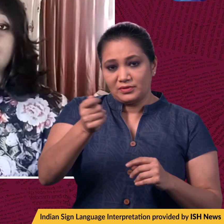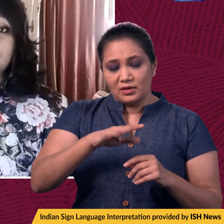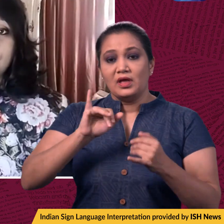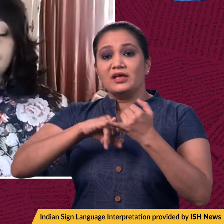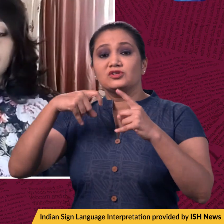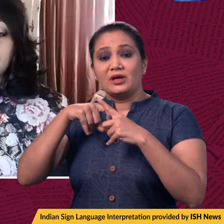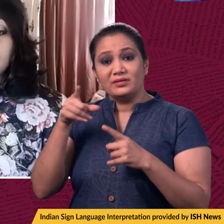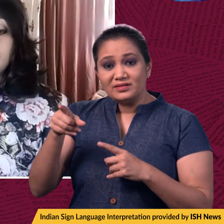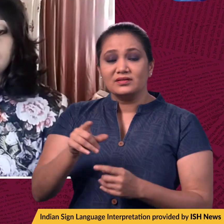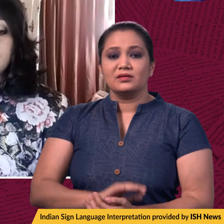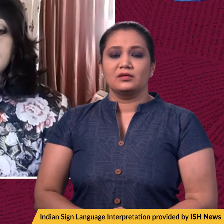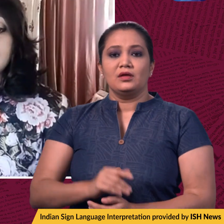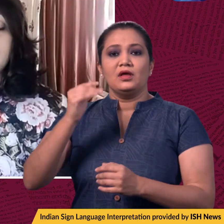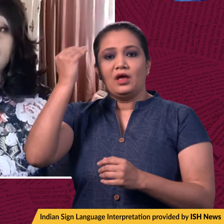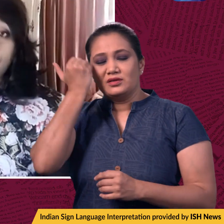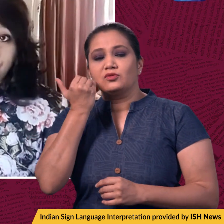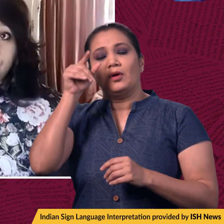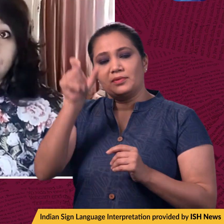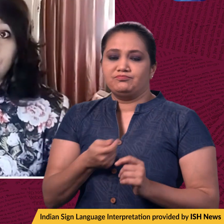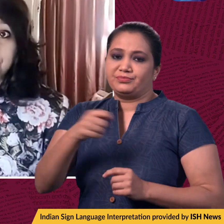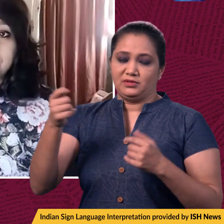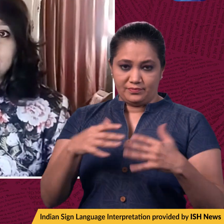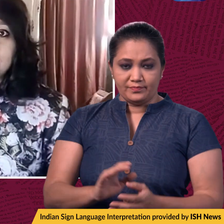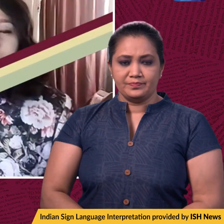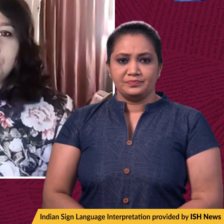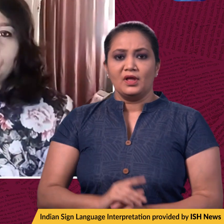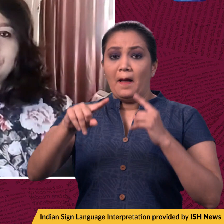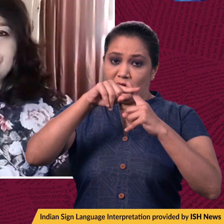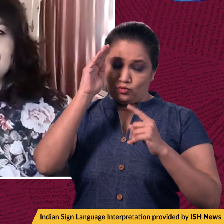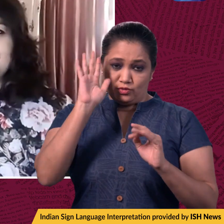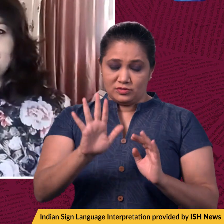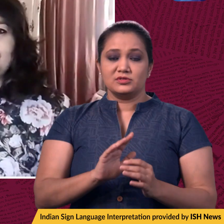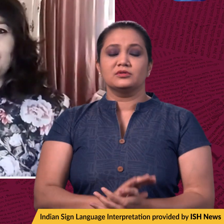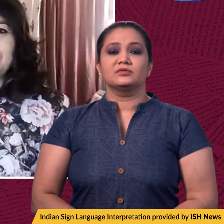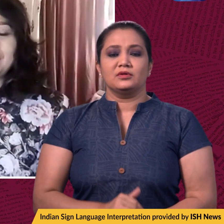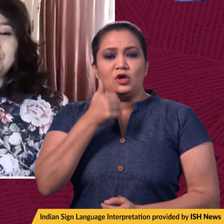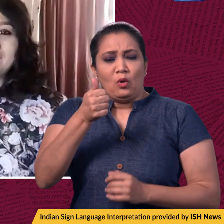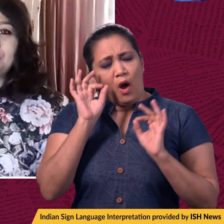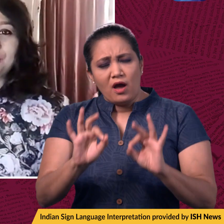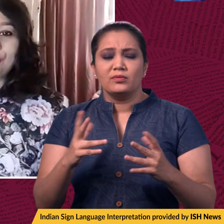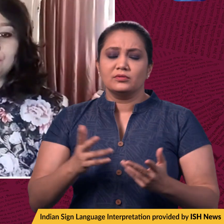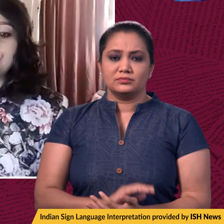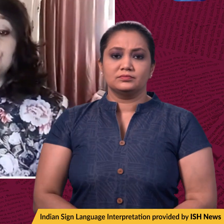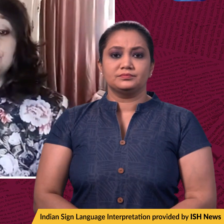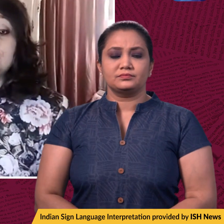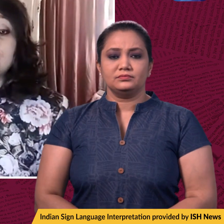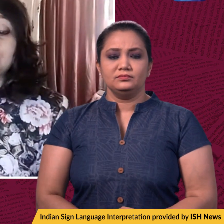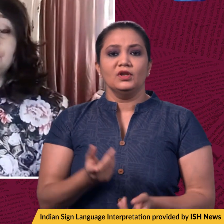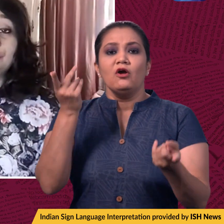Kidambi Shrikant defeated his South Korean counterpart. One more piece of good news before we wrap things up here on this bulletin. This comes in